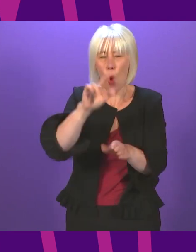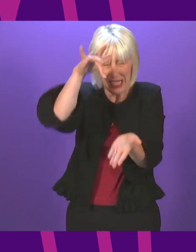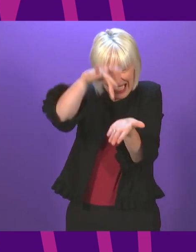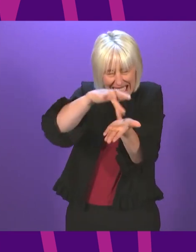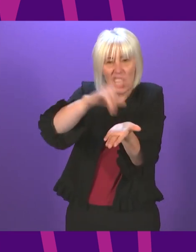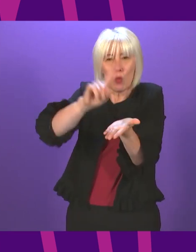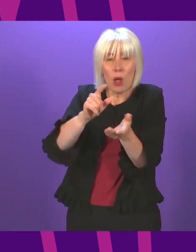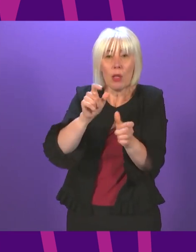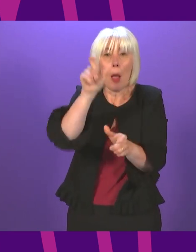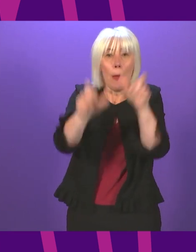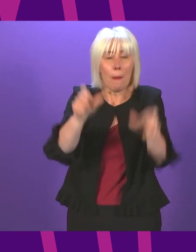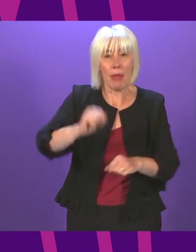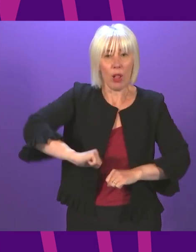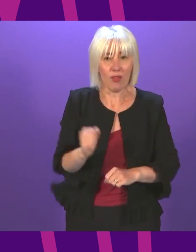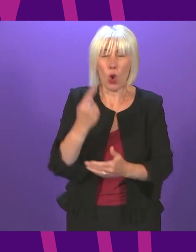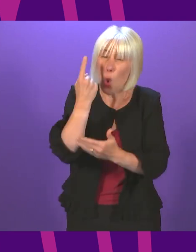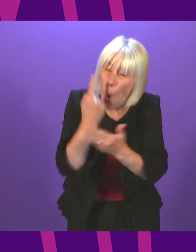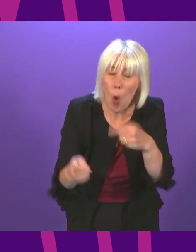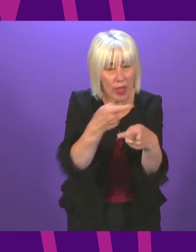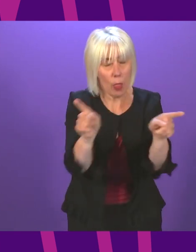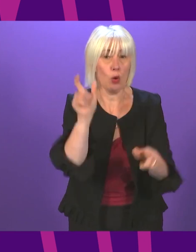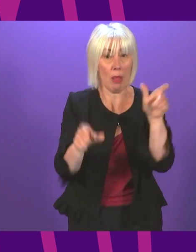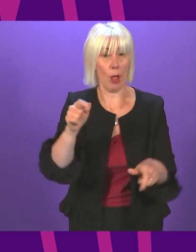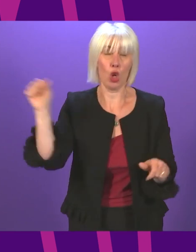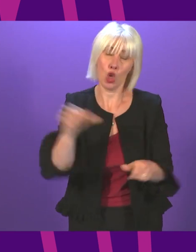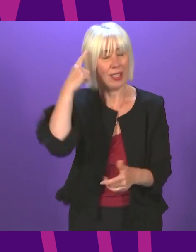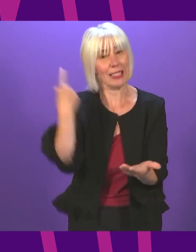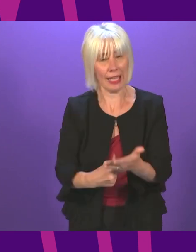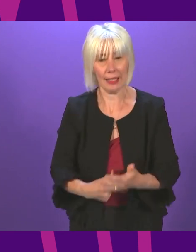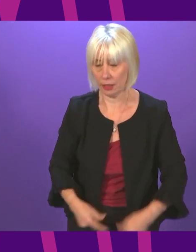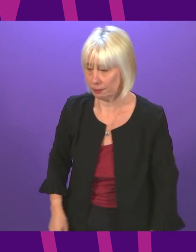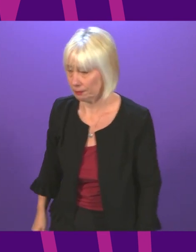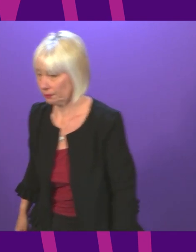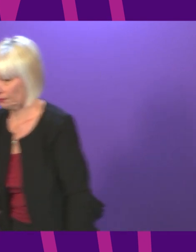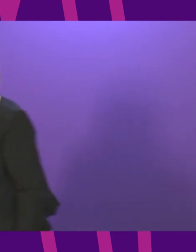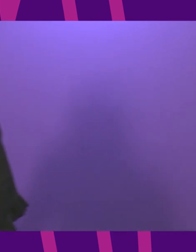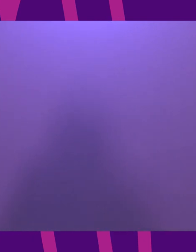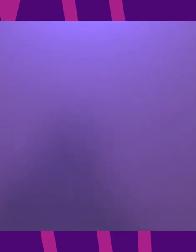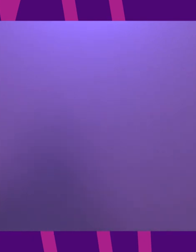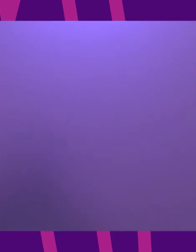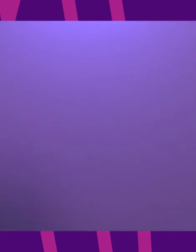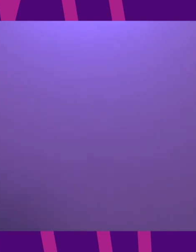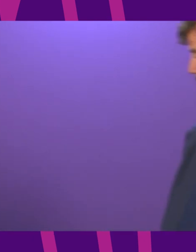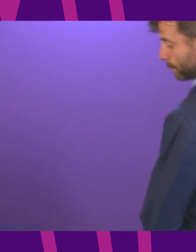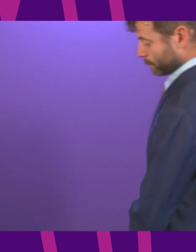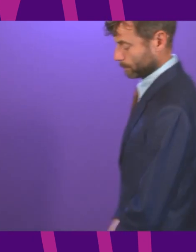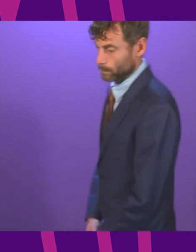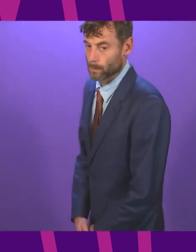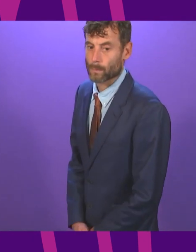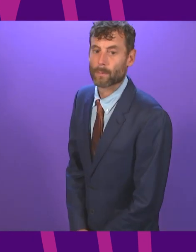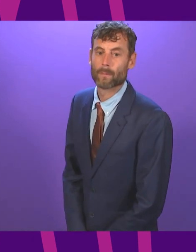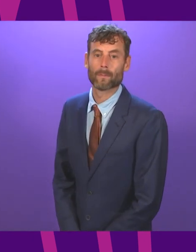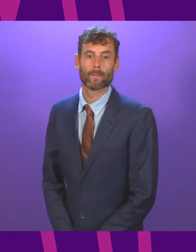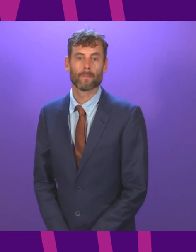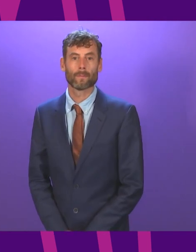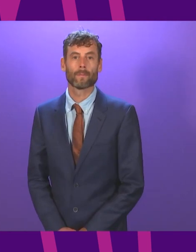and only the people of Scotland who should get to decide Neil Booby on the very same day this deal was announced Scott Rail